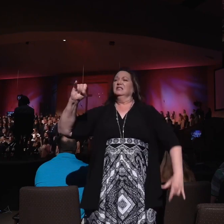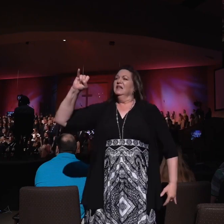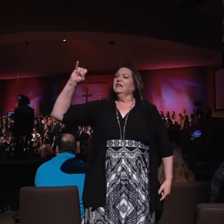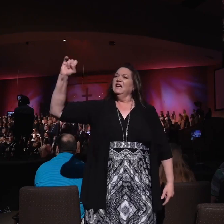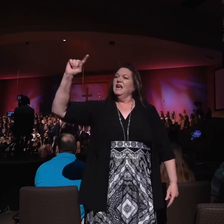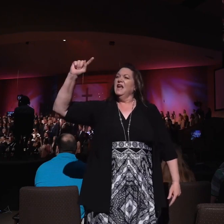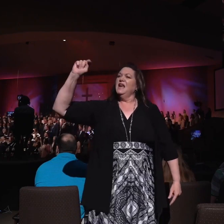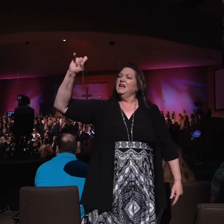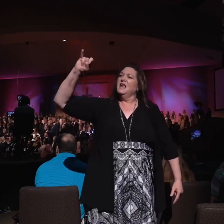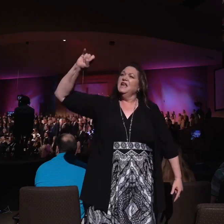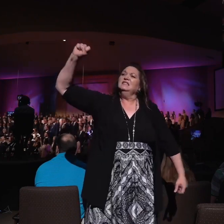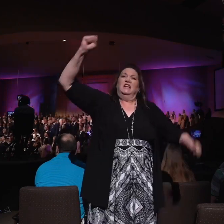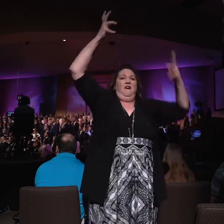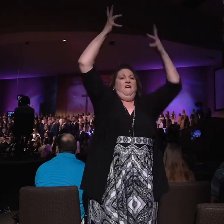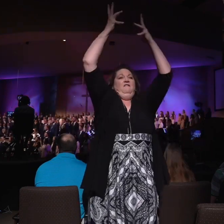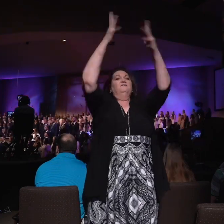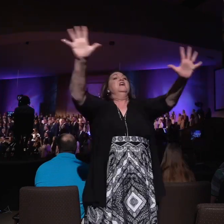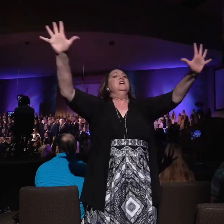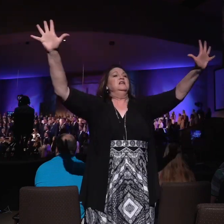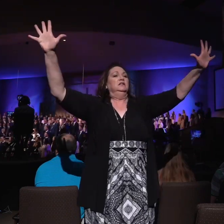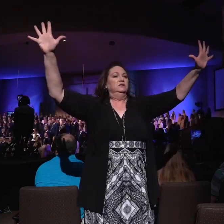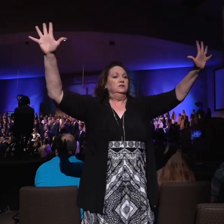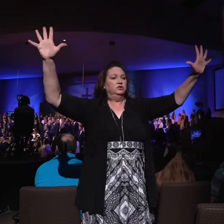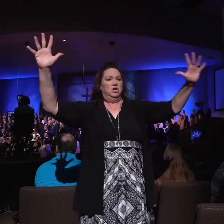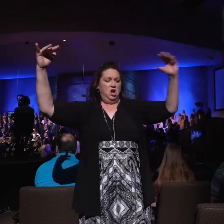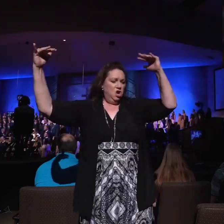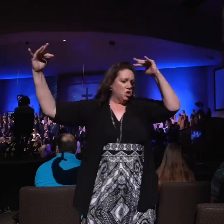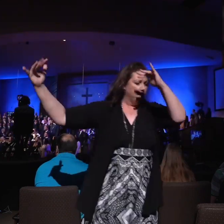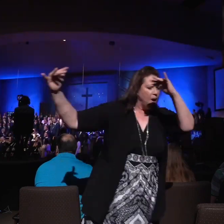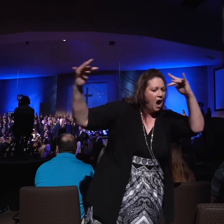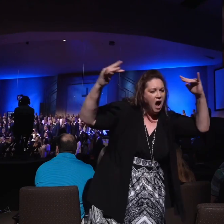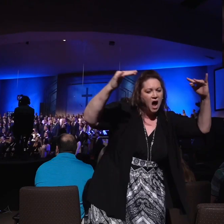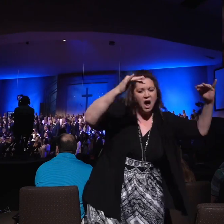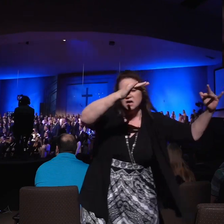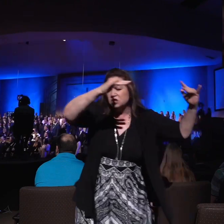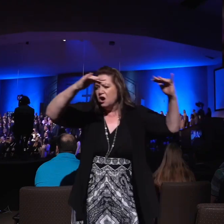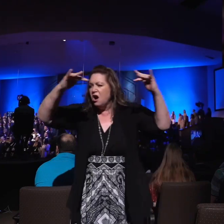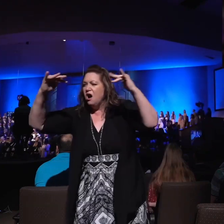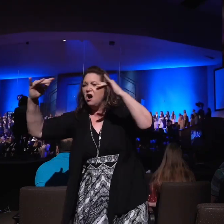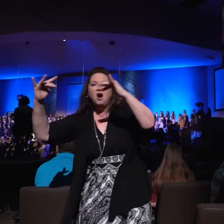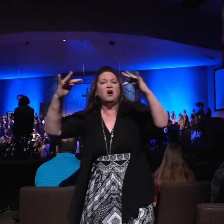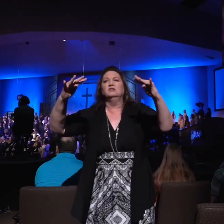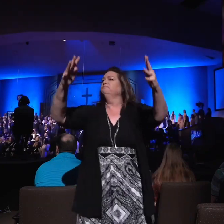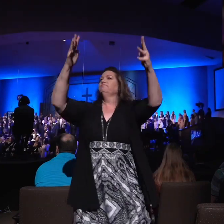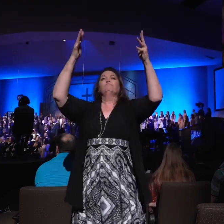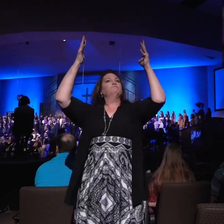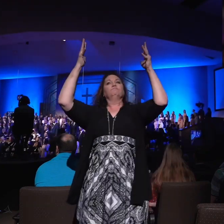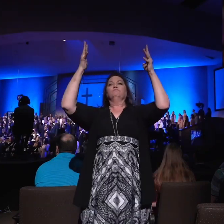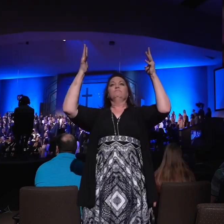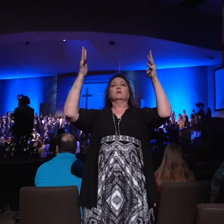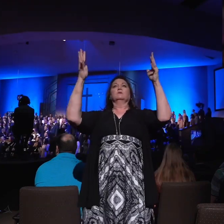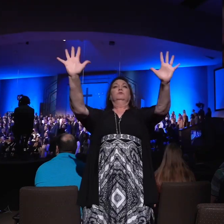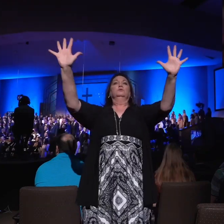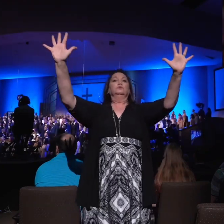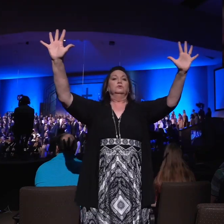It's finished the battle is over